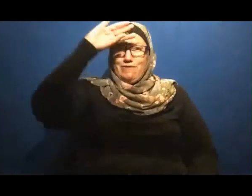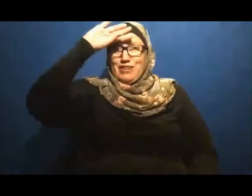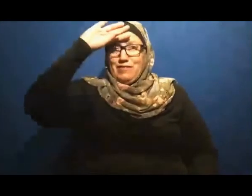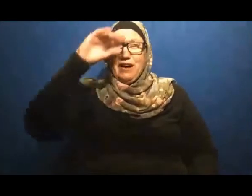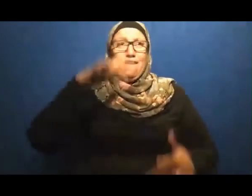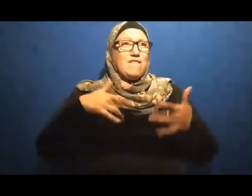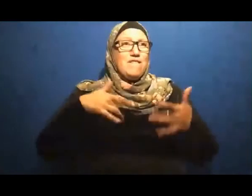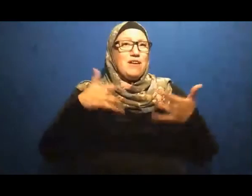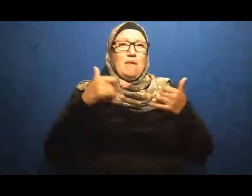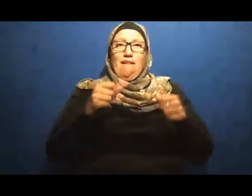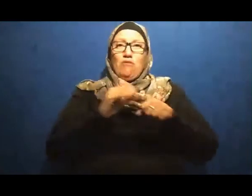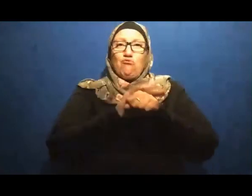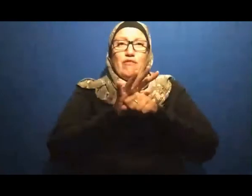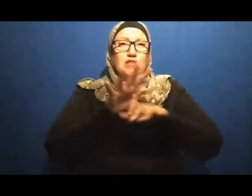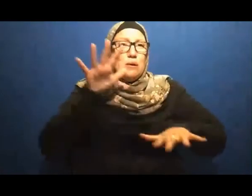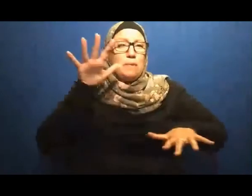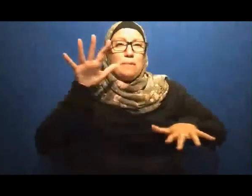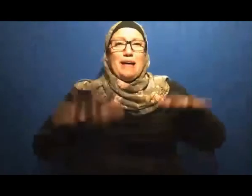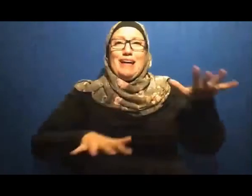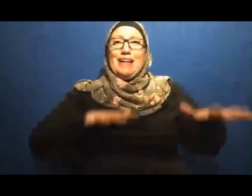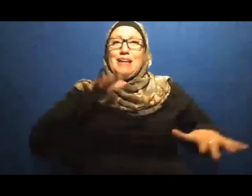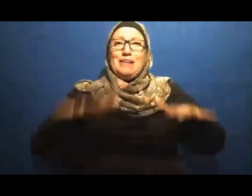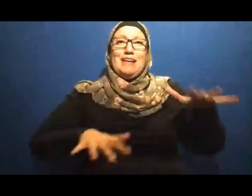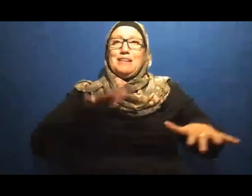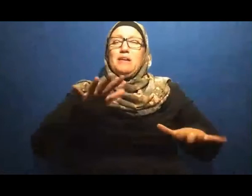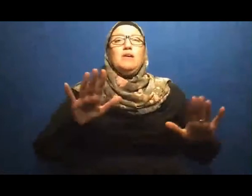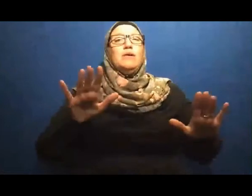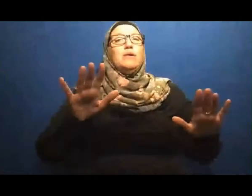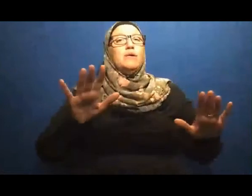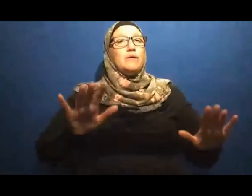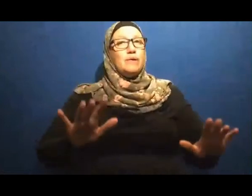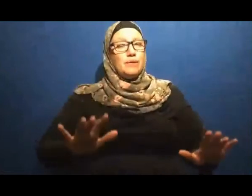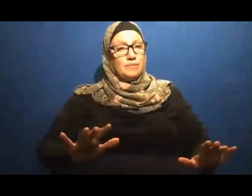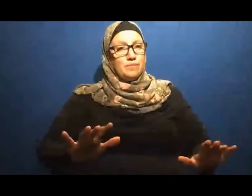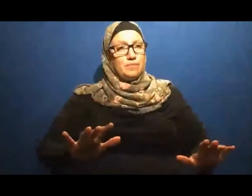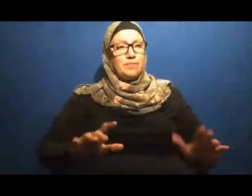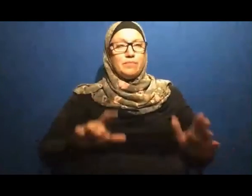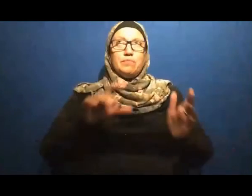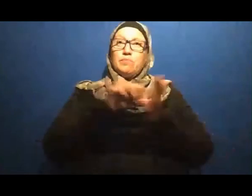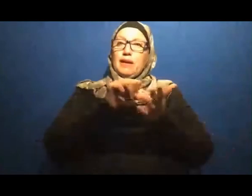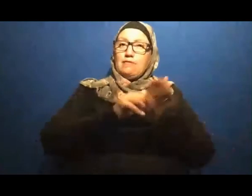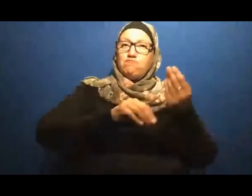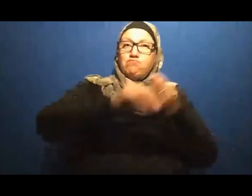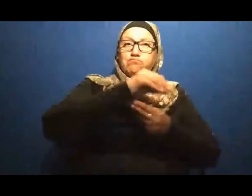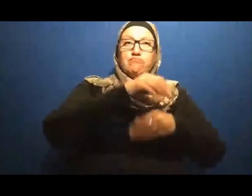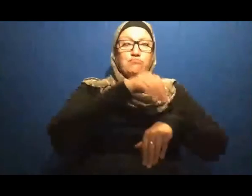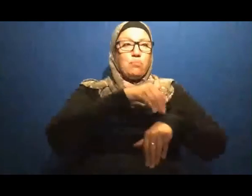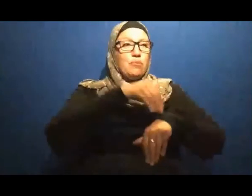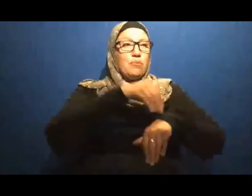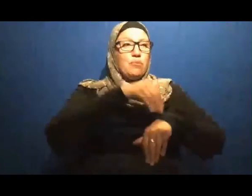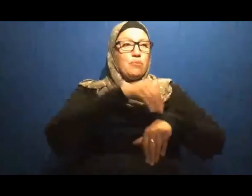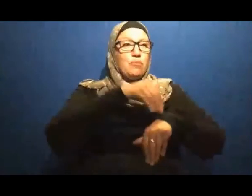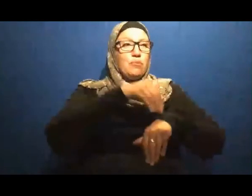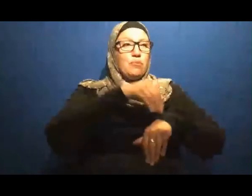So when situations As such Financial turmoil Health turmoil And the like